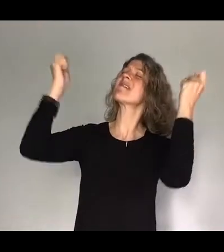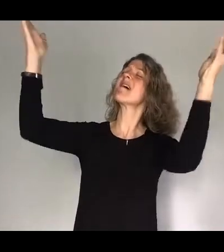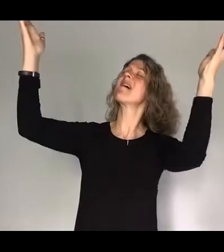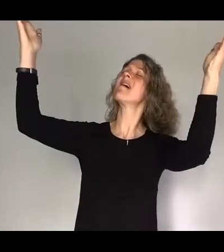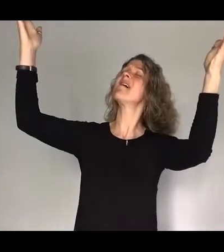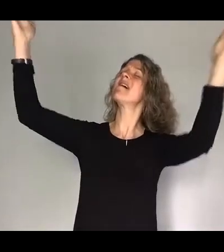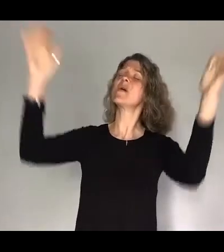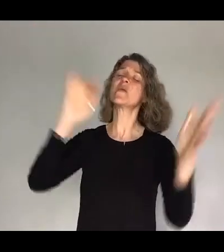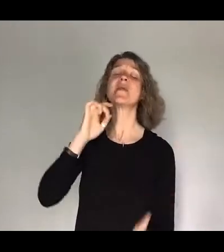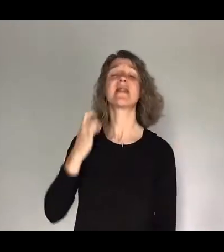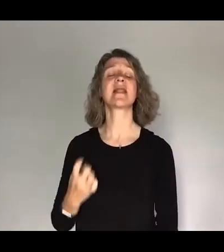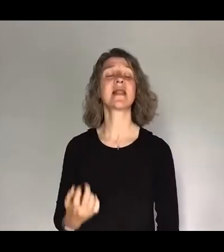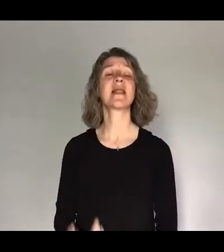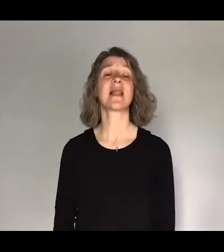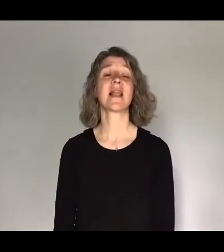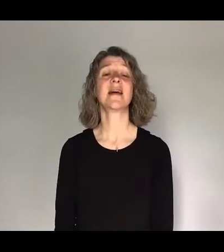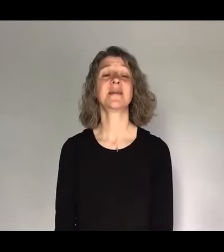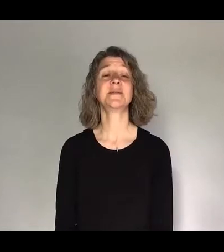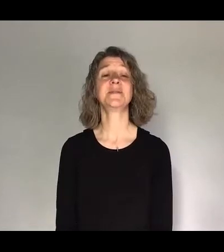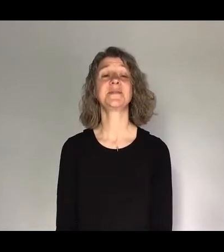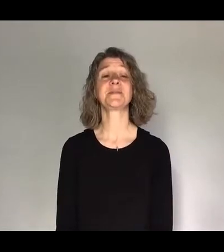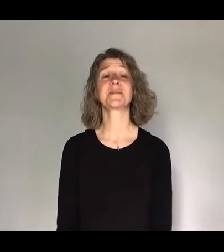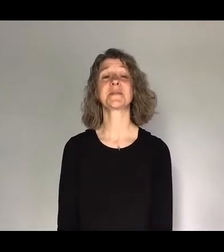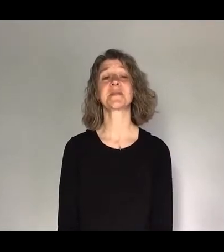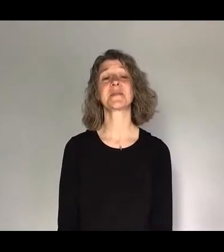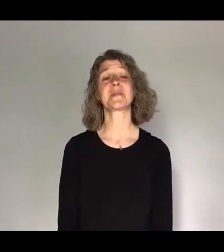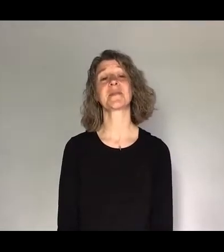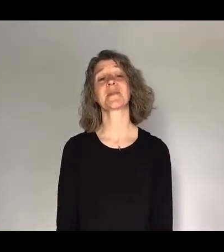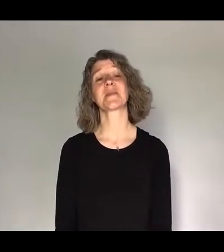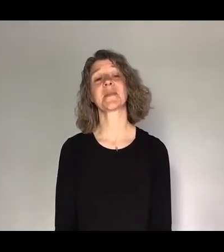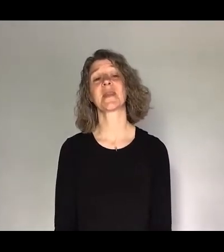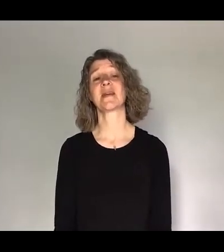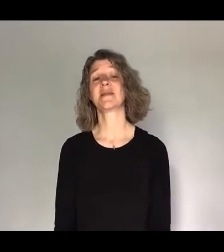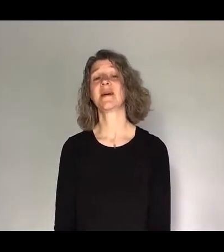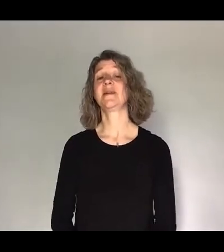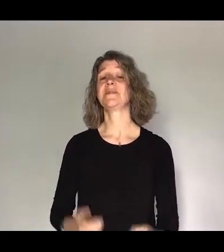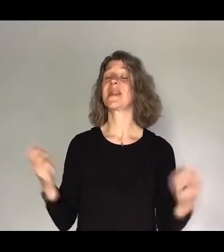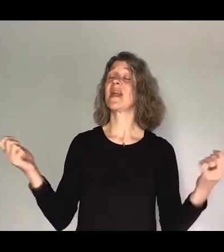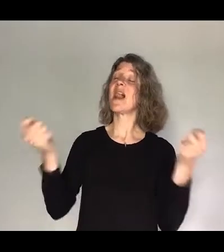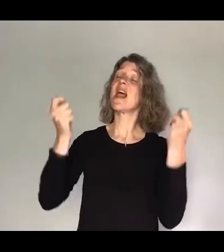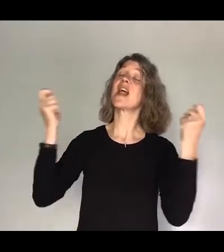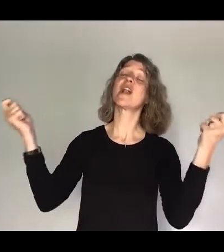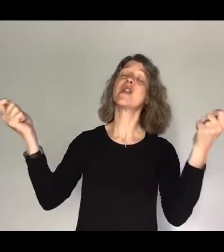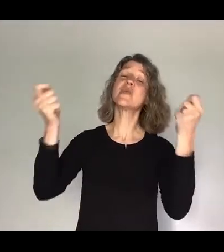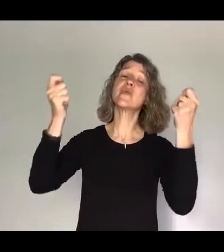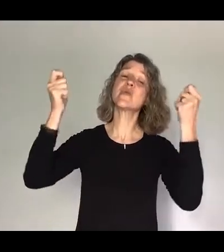all the same Hallelujah, say hallelujah Hallelujah,